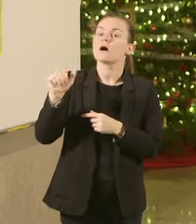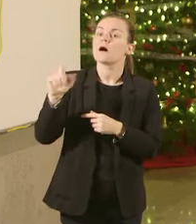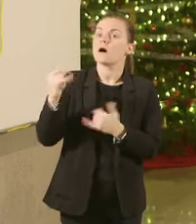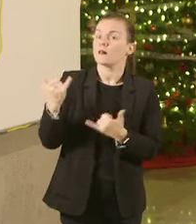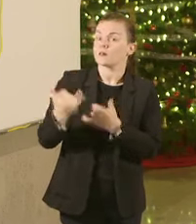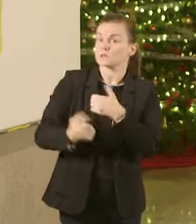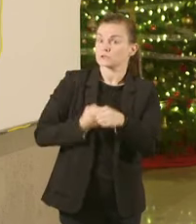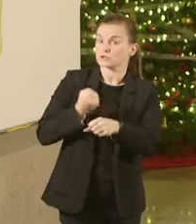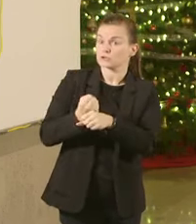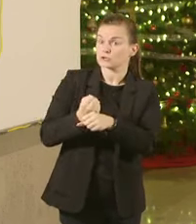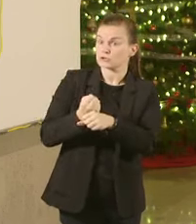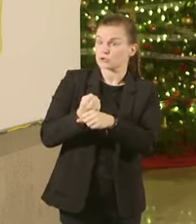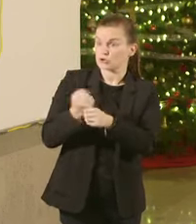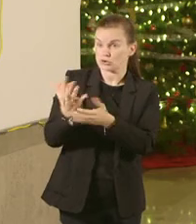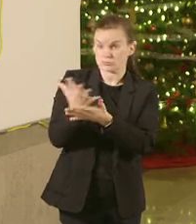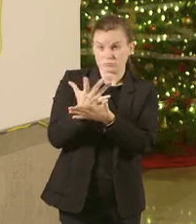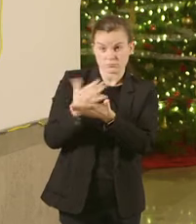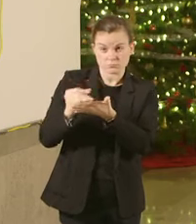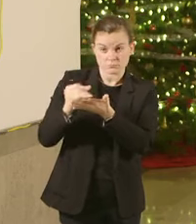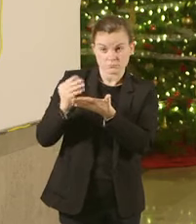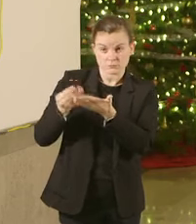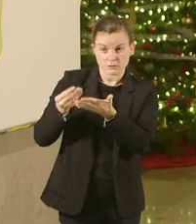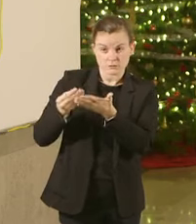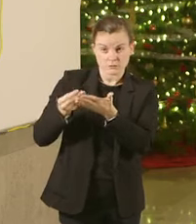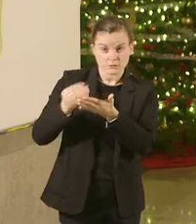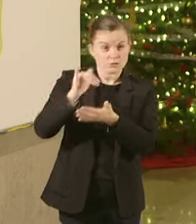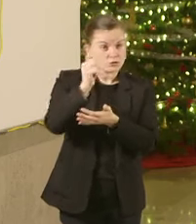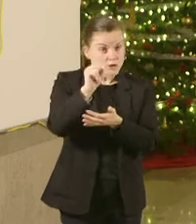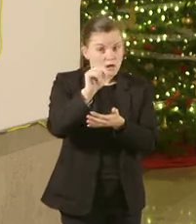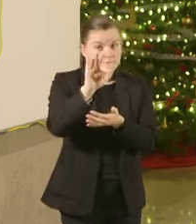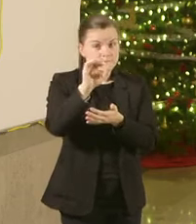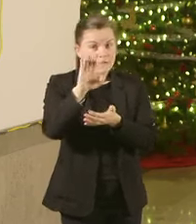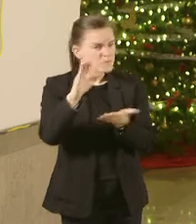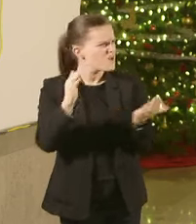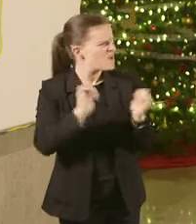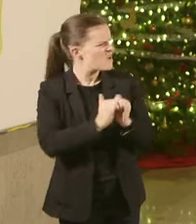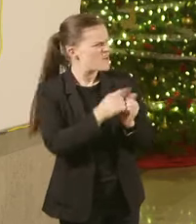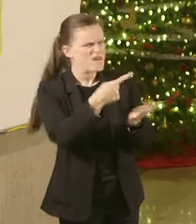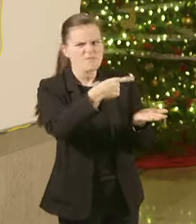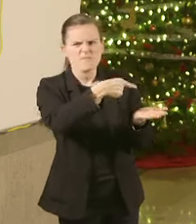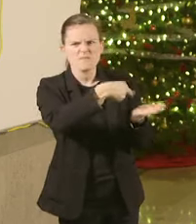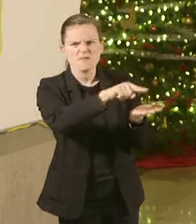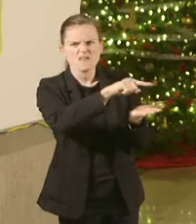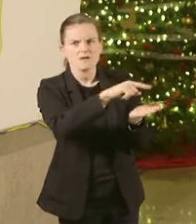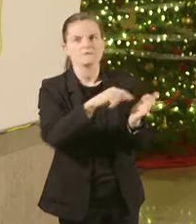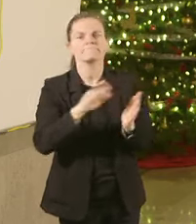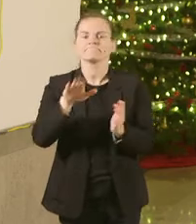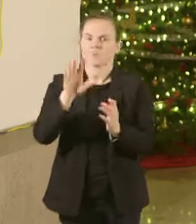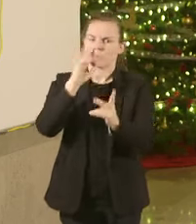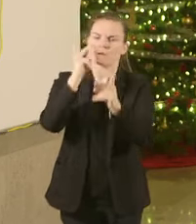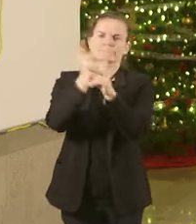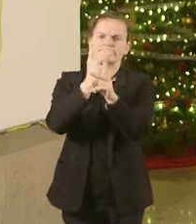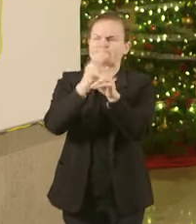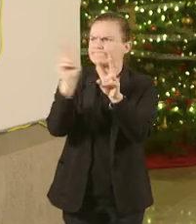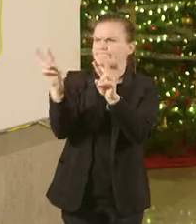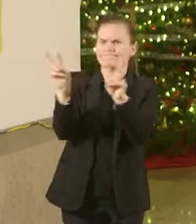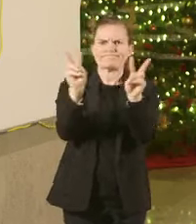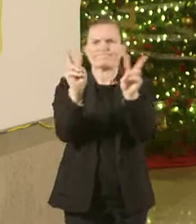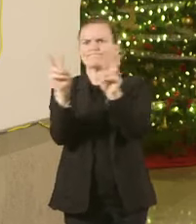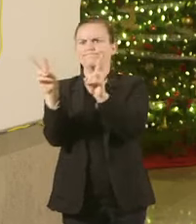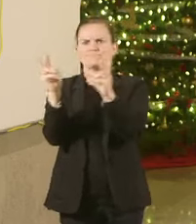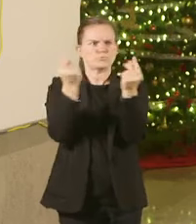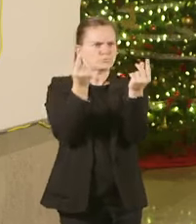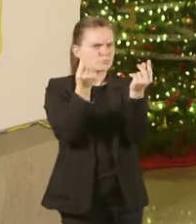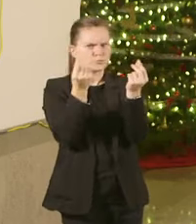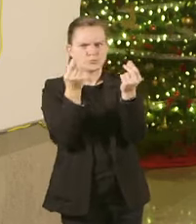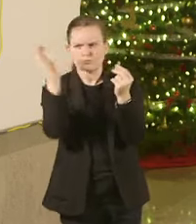for January and February? You know we're going to figure it out We're going to figure out whatever resources we can to pay for it We think the cares act funding I